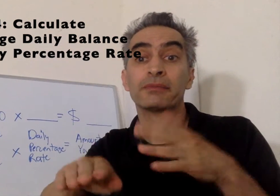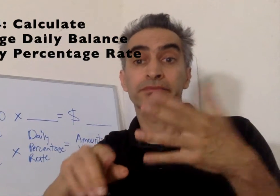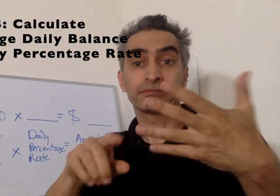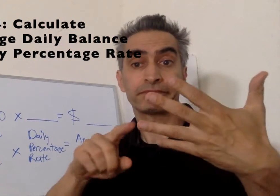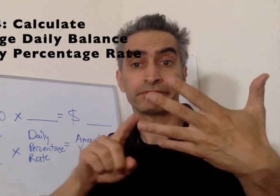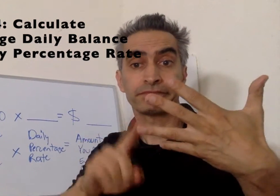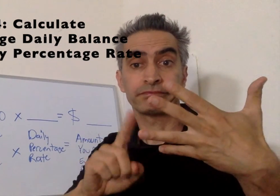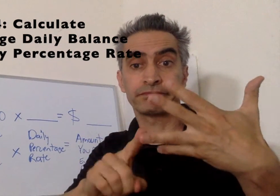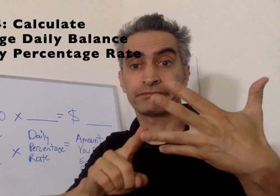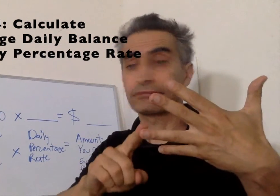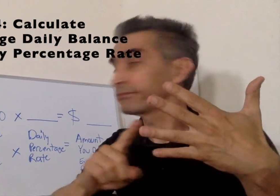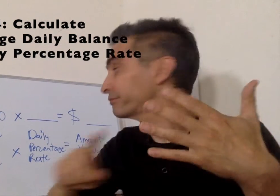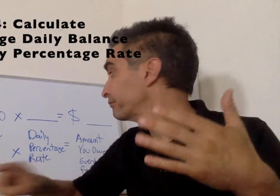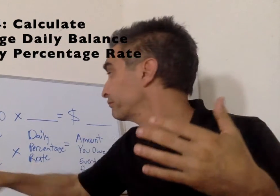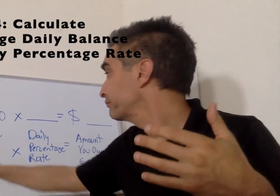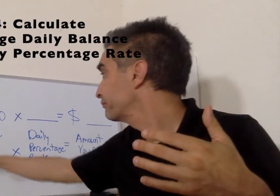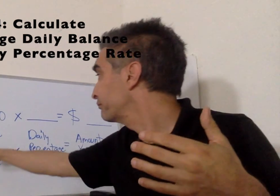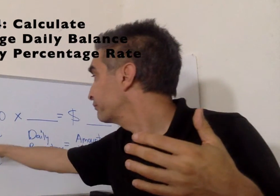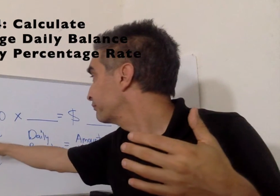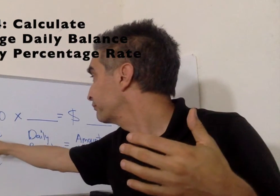your average $4,025